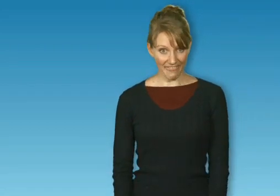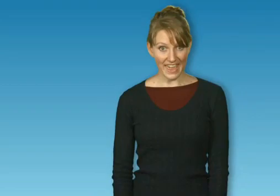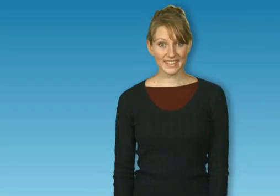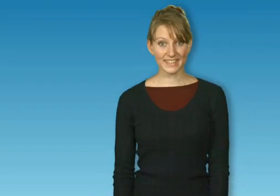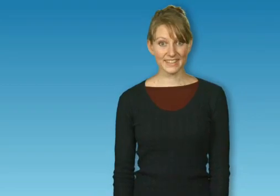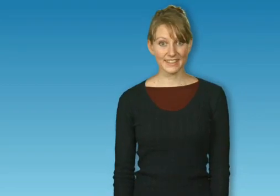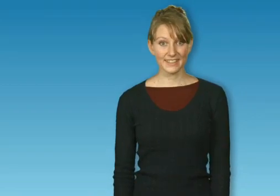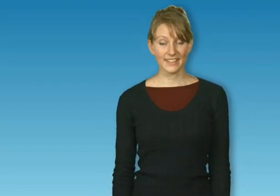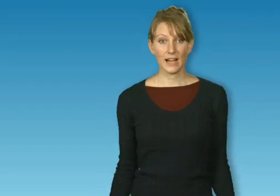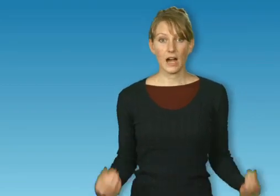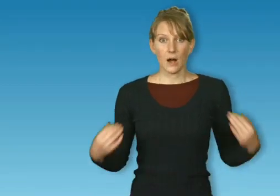this